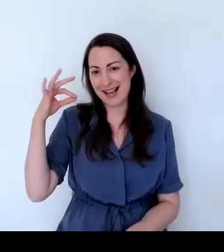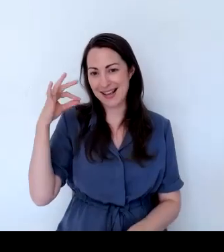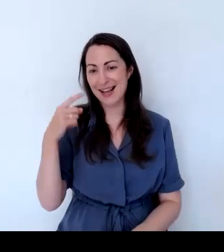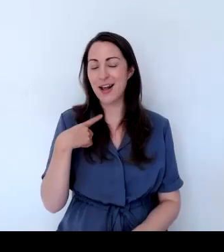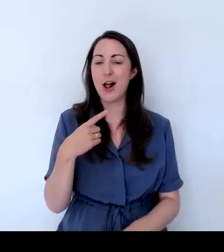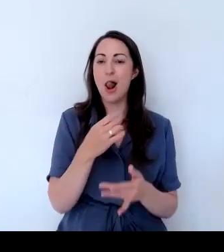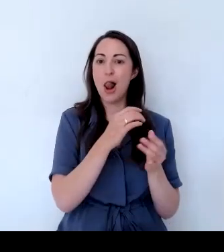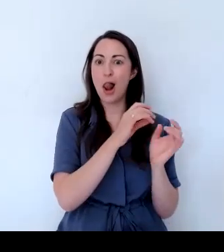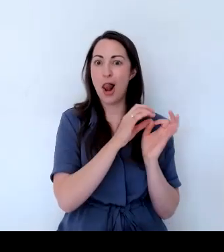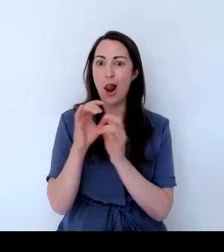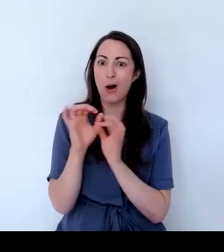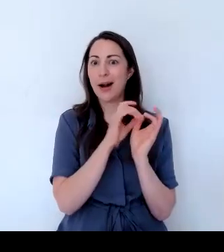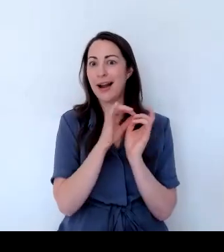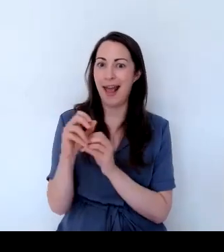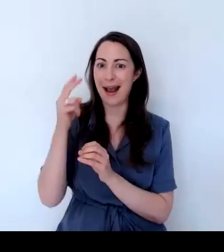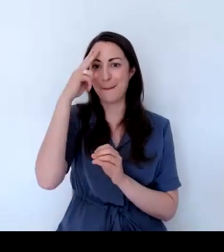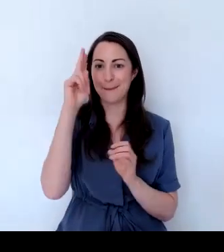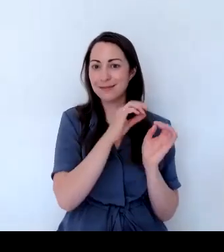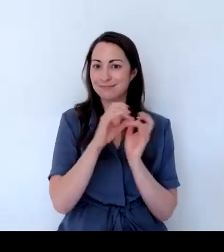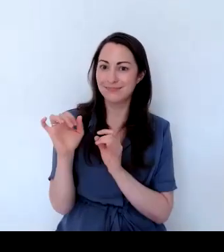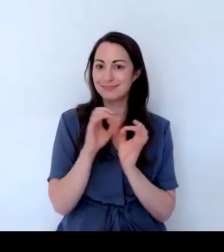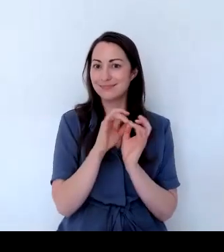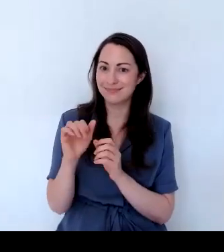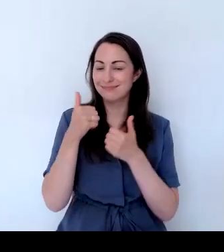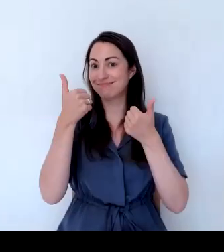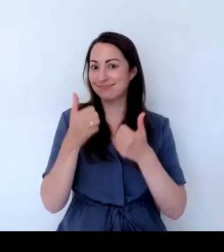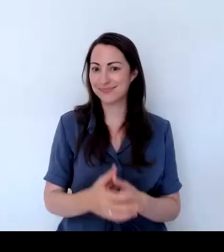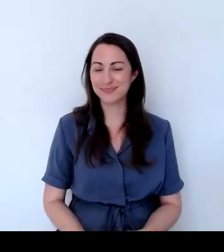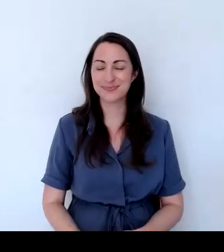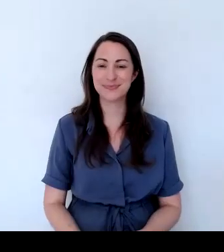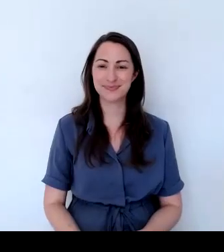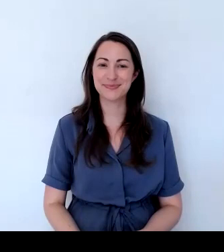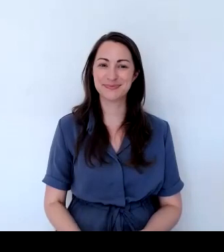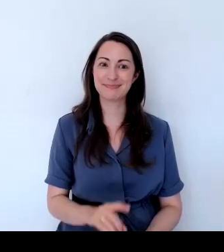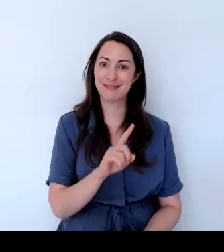My goodness, I bet she did, yes. I think